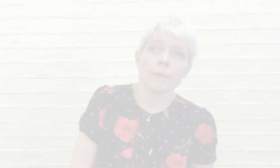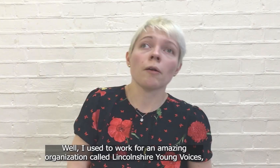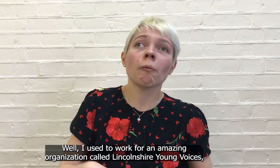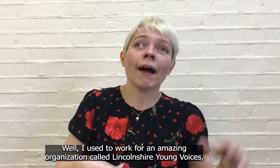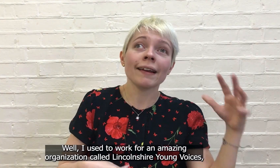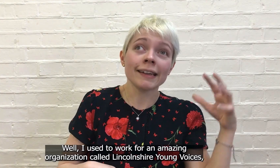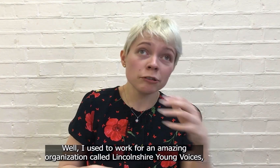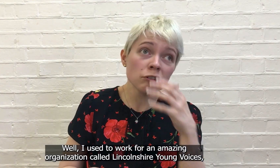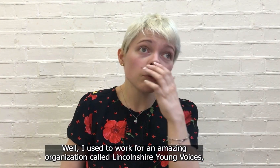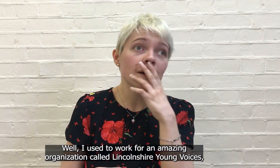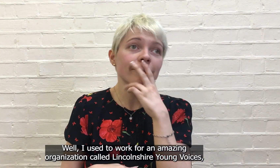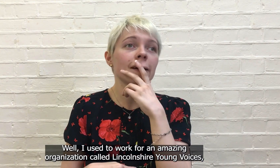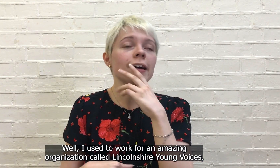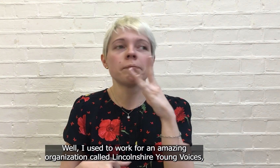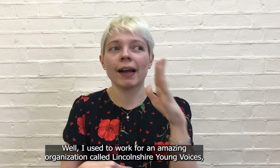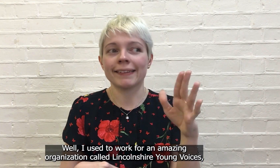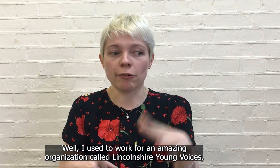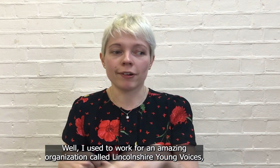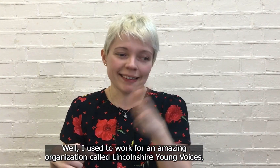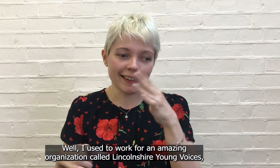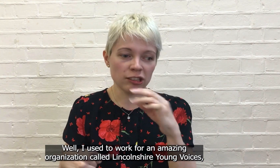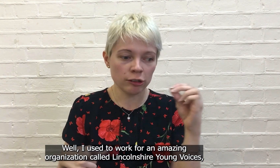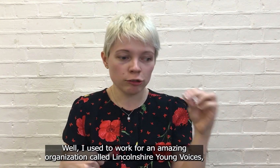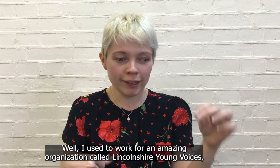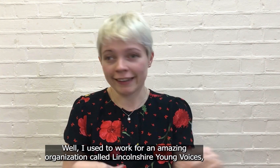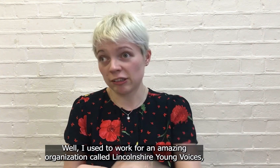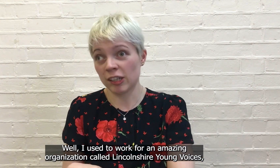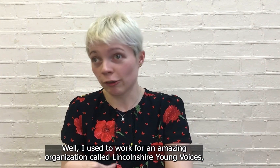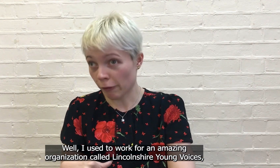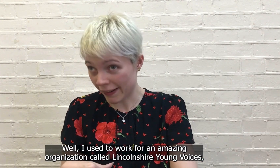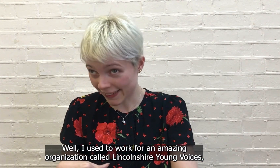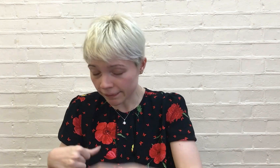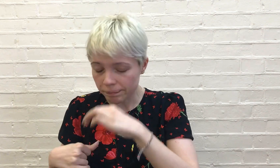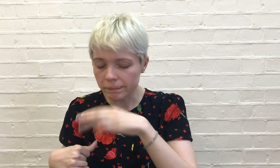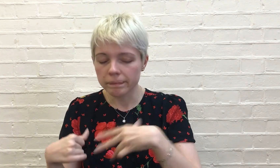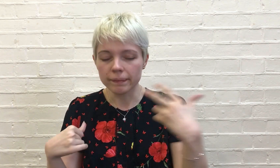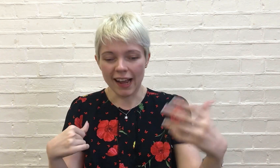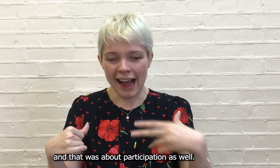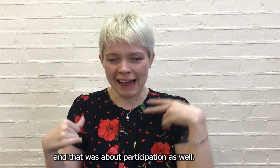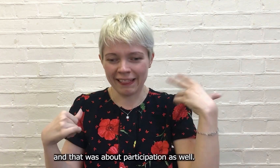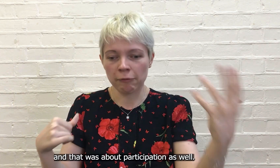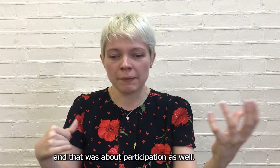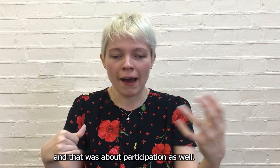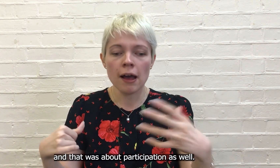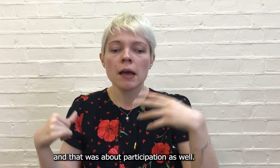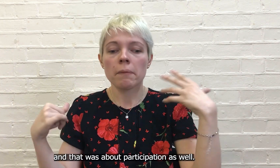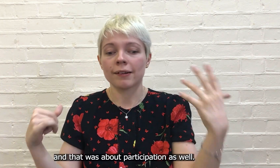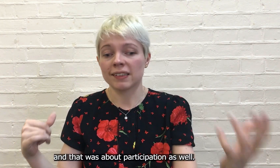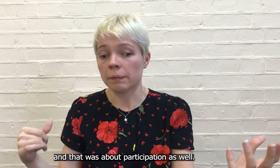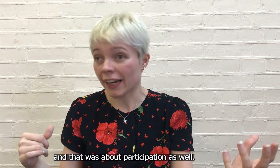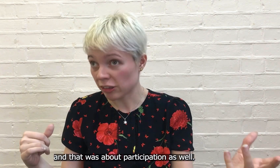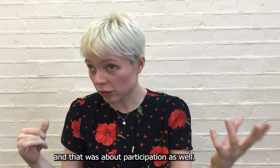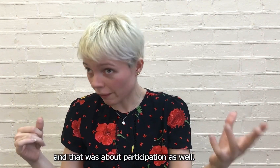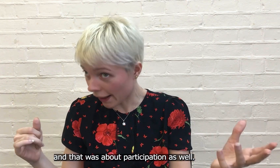Well, I used to work for an amazing organisation called Lincoln Cheering Voices and that was about participation as well